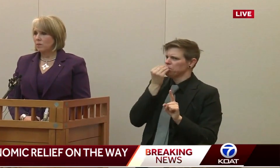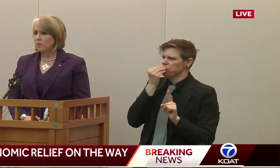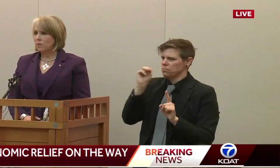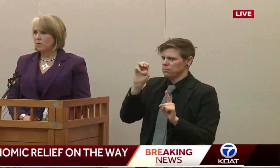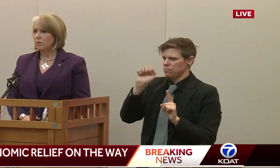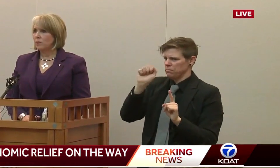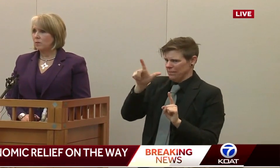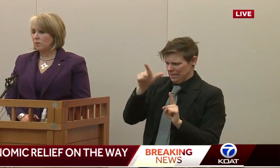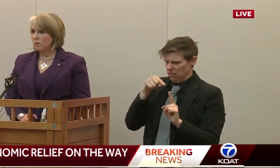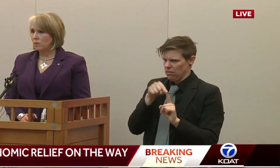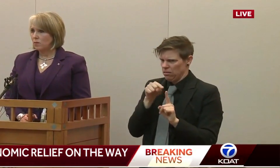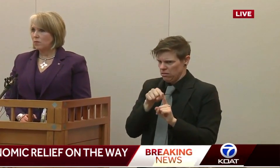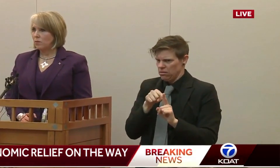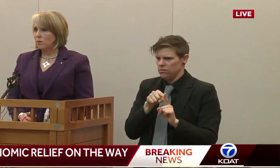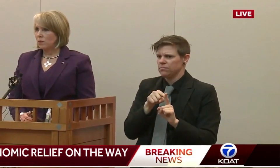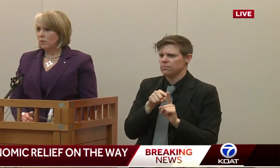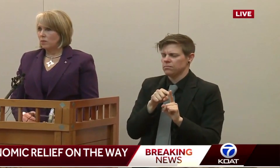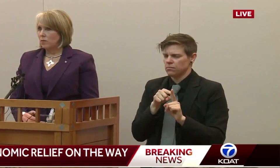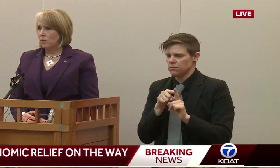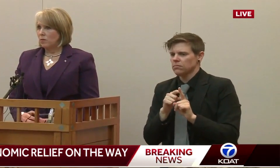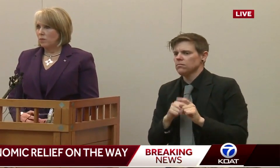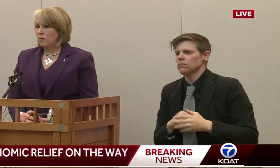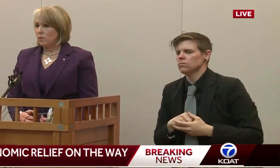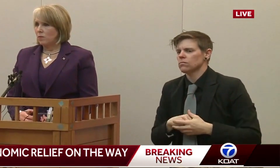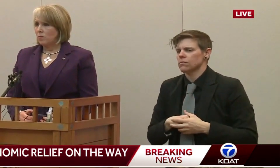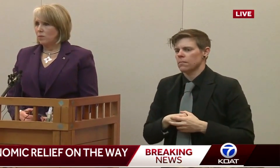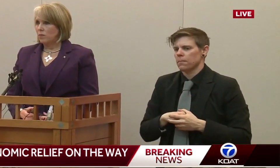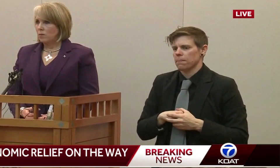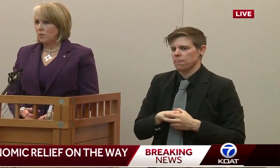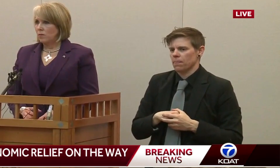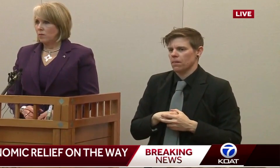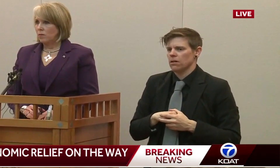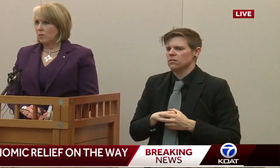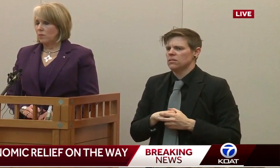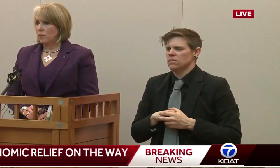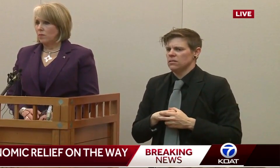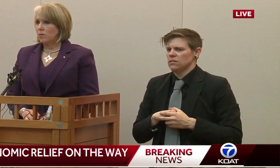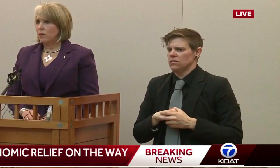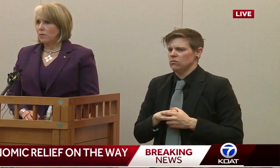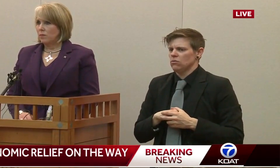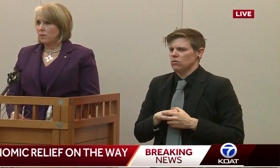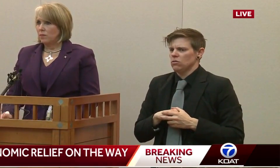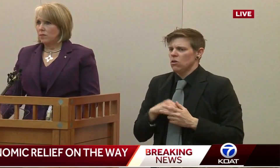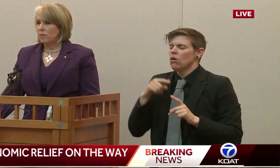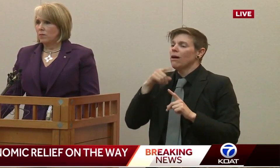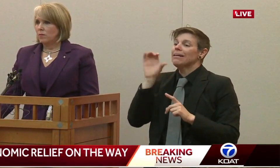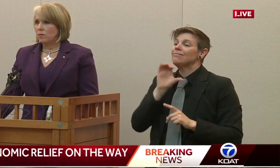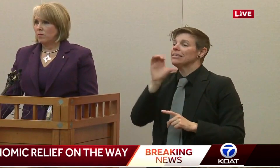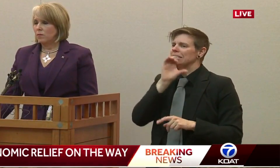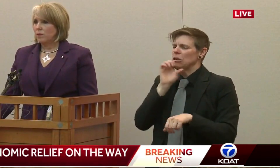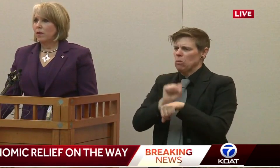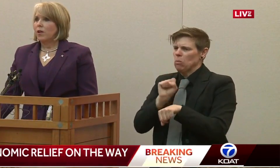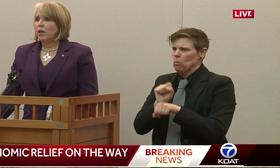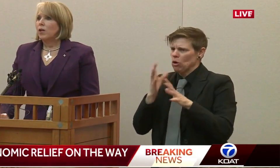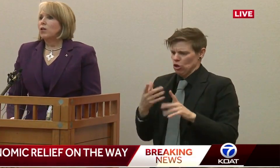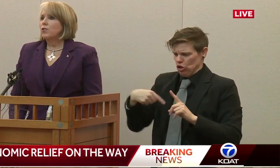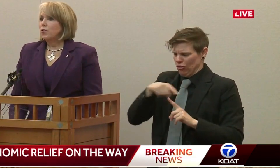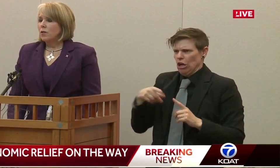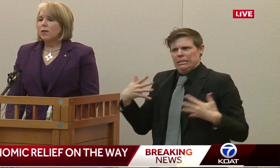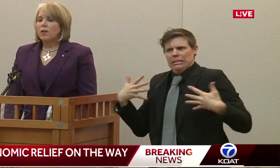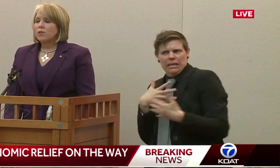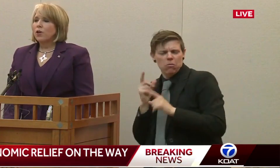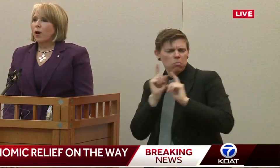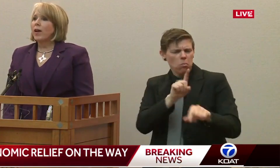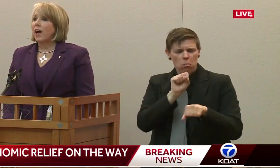at a Santa Fe school. Who's going to be serving these meals? They're scared they don't want to go to work. The regular employees that work